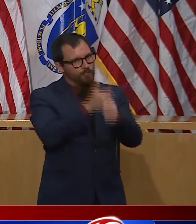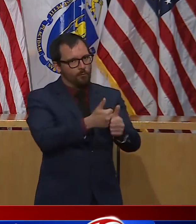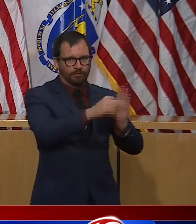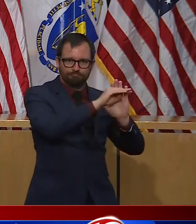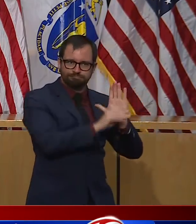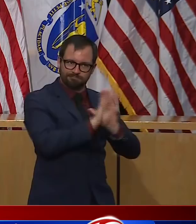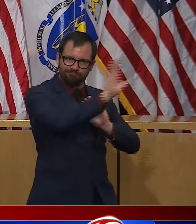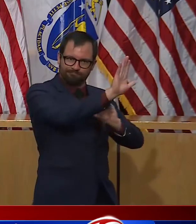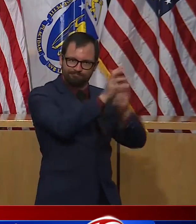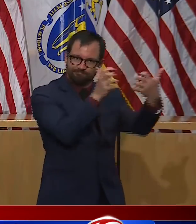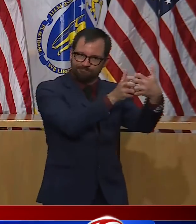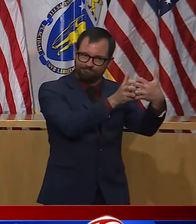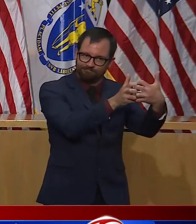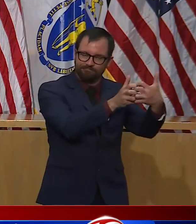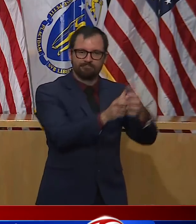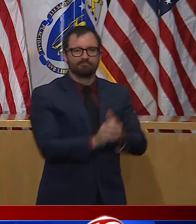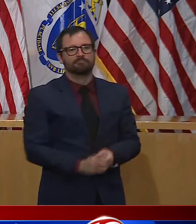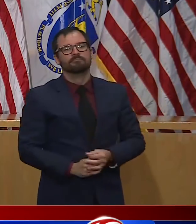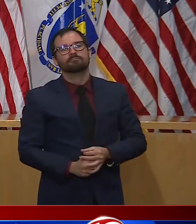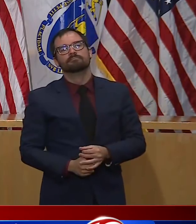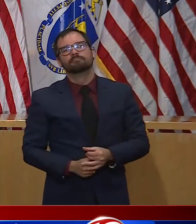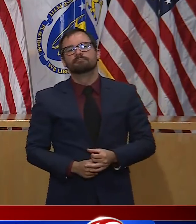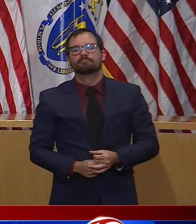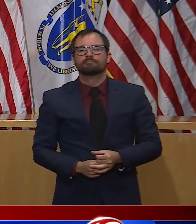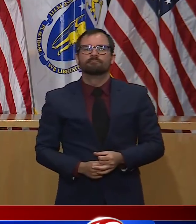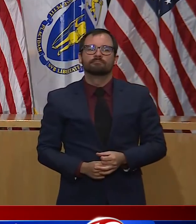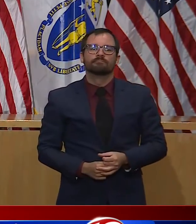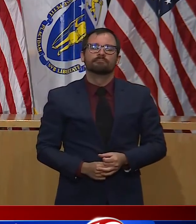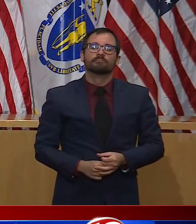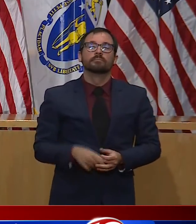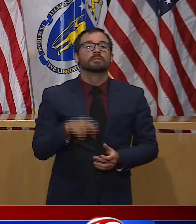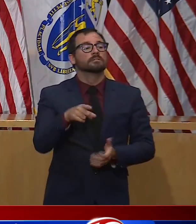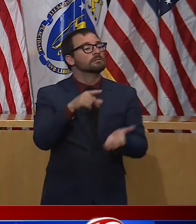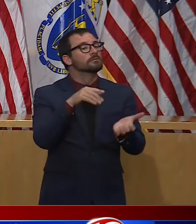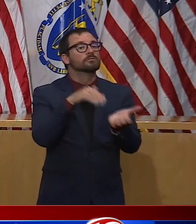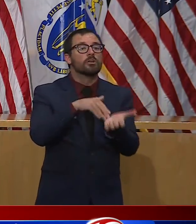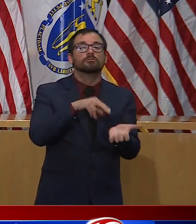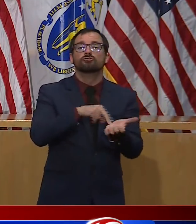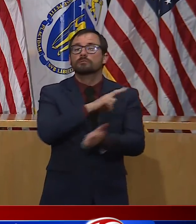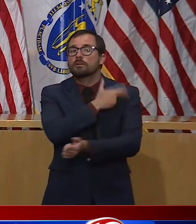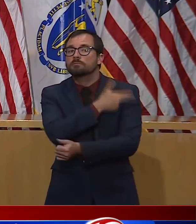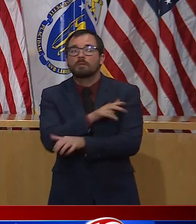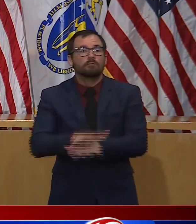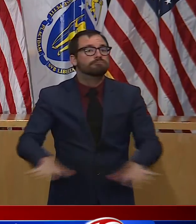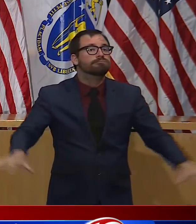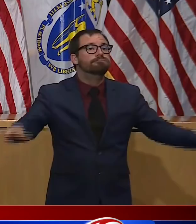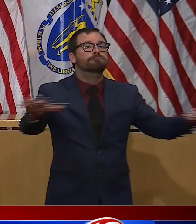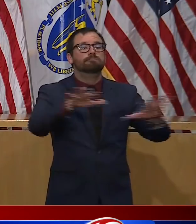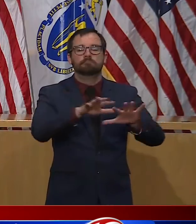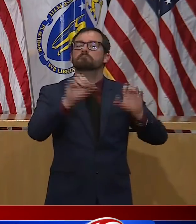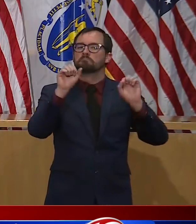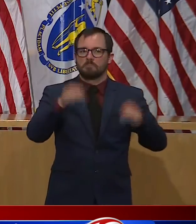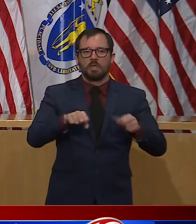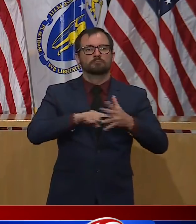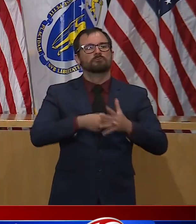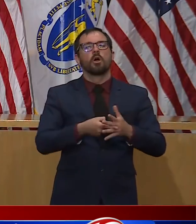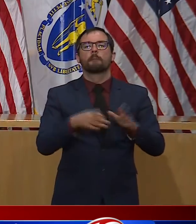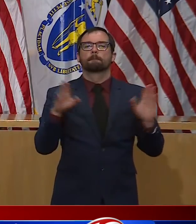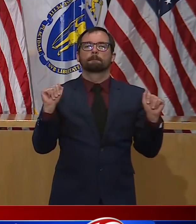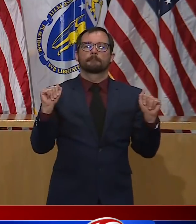And our health care facilities will be permitted to begin seeing more patients on an agreed upon schedule over the next two weeks.